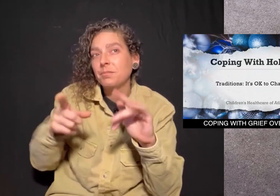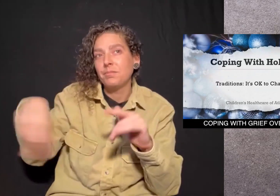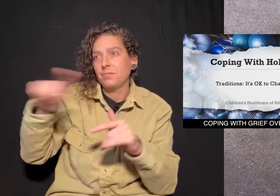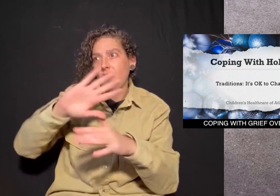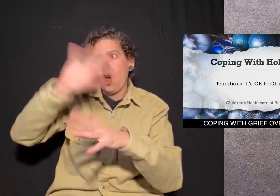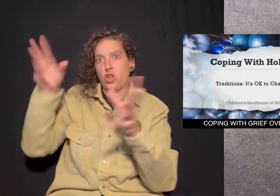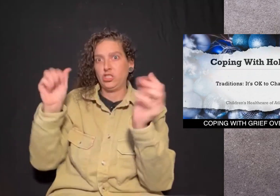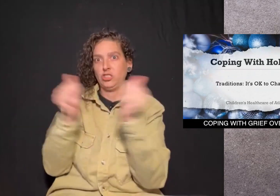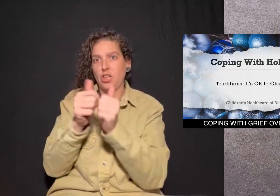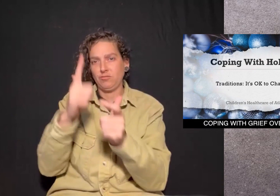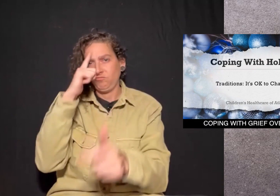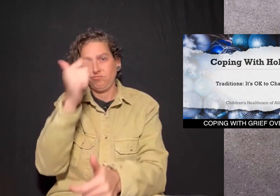skip them altogether.